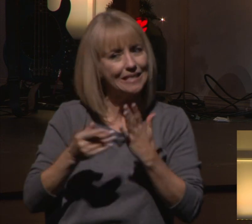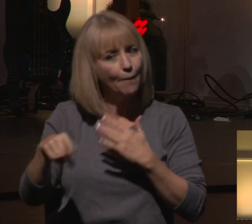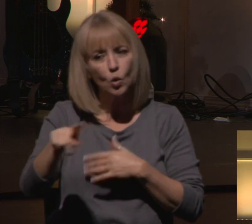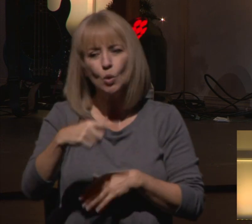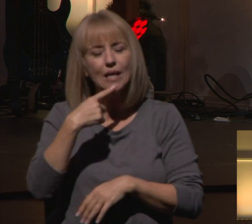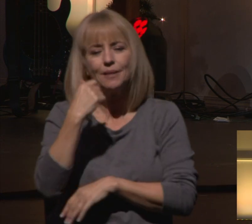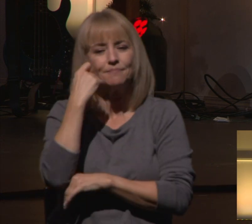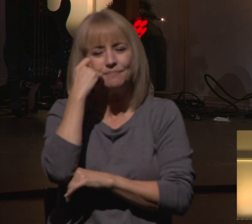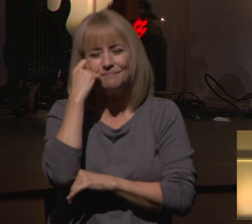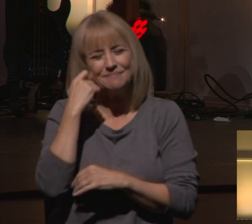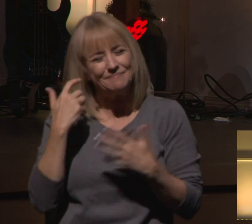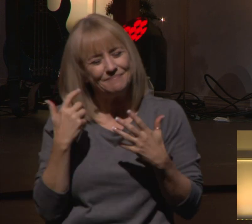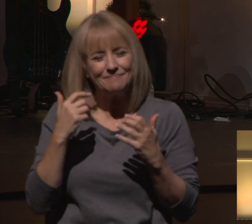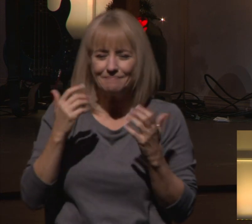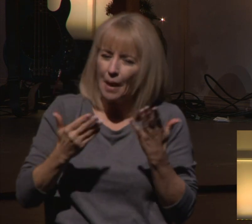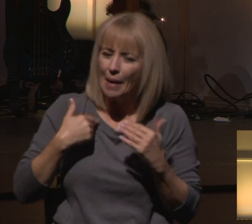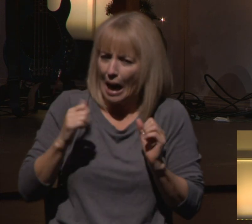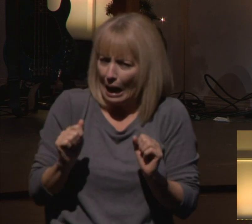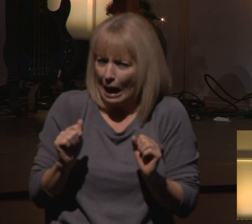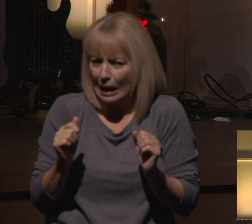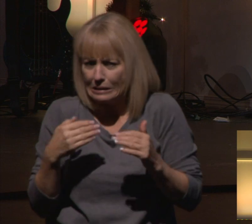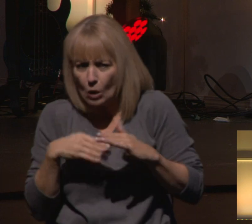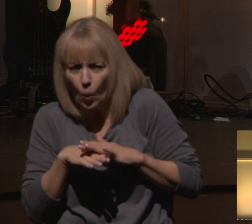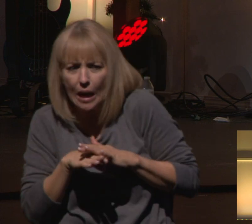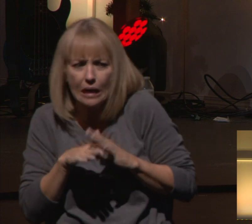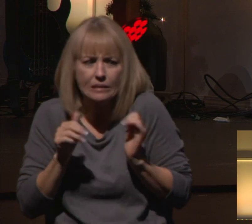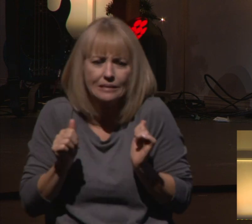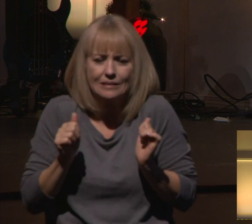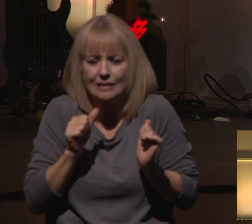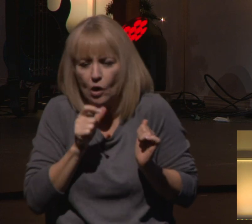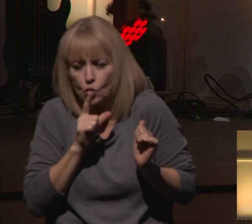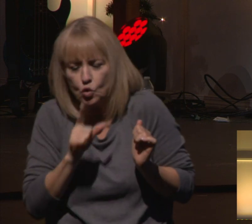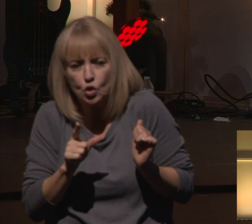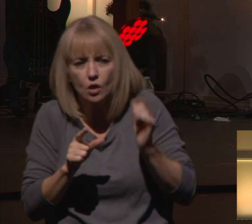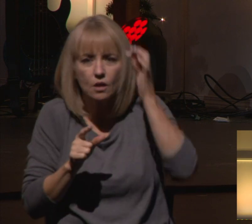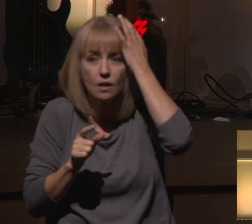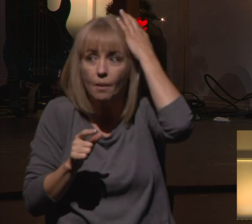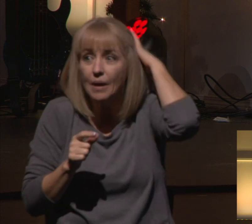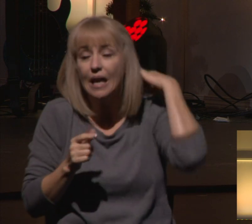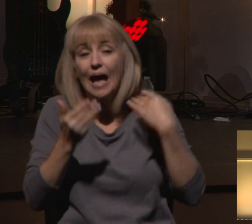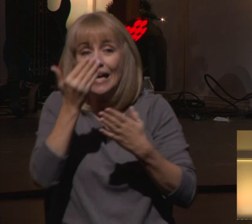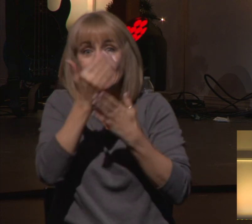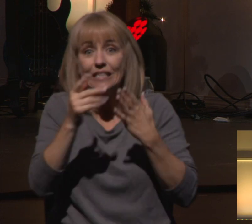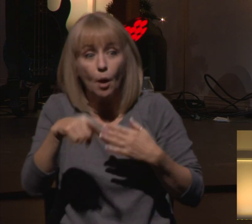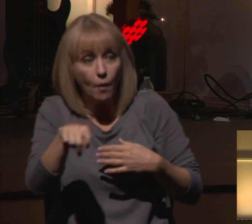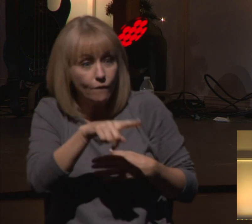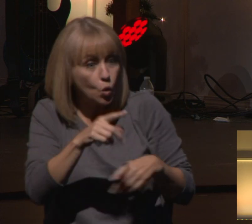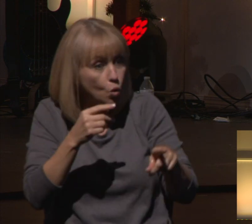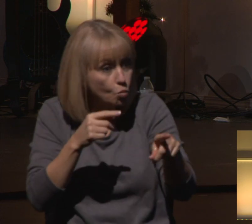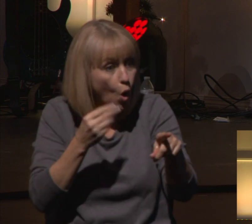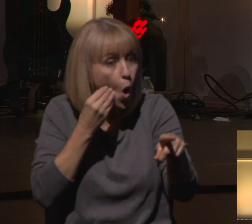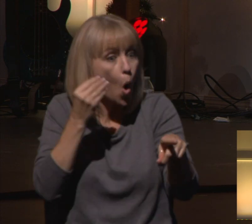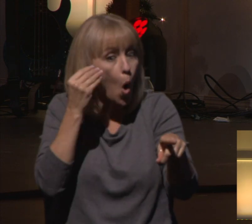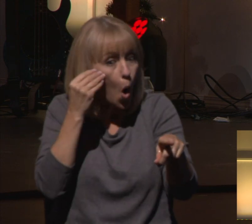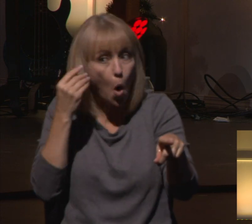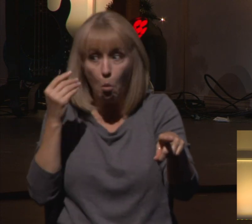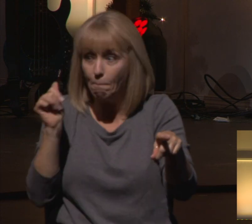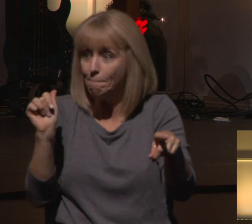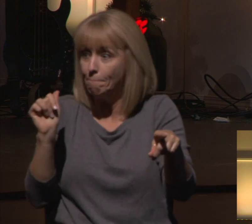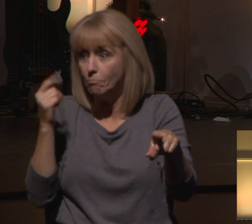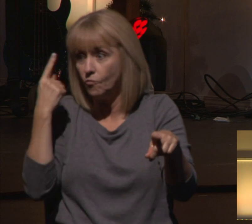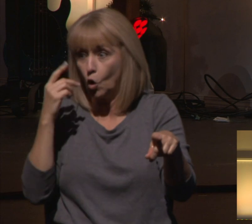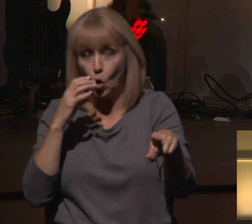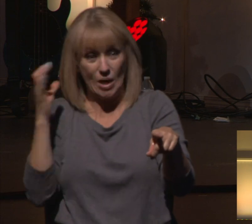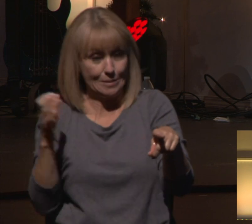come back for the first time. But we also know this, that there's many of you who are home for Christmas, this Christmas season. And this is going to be the first